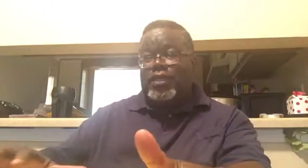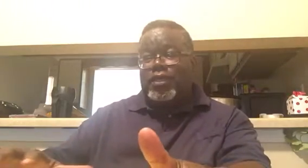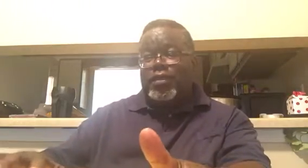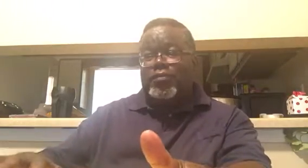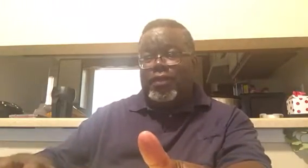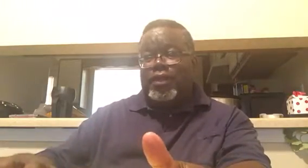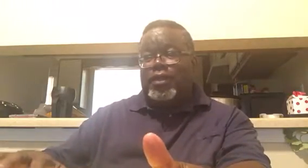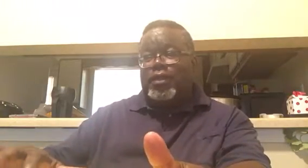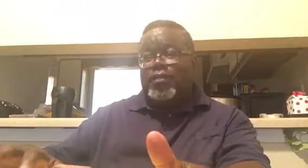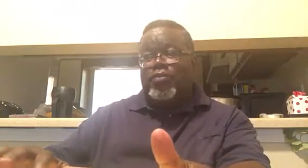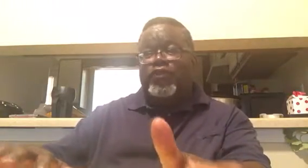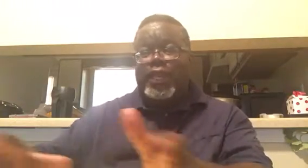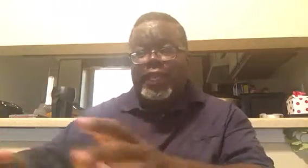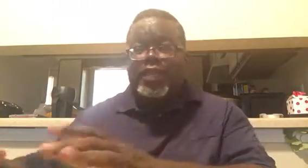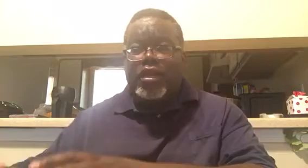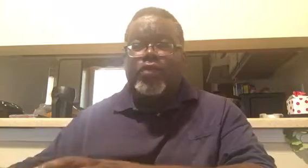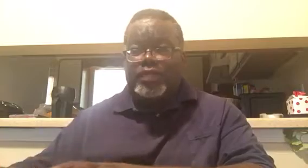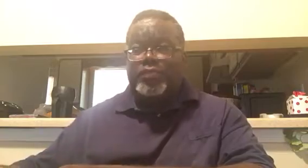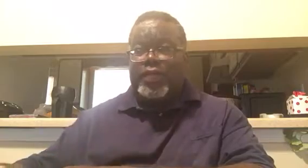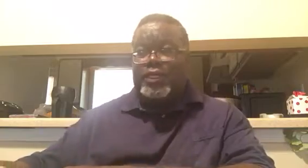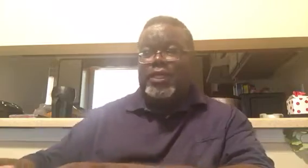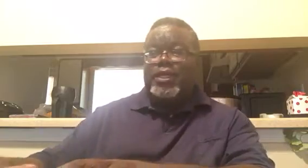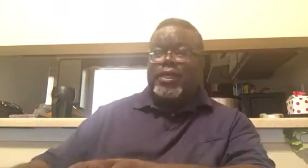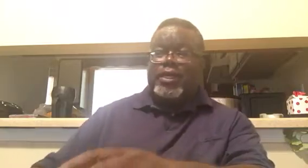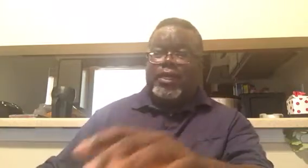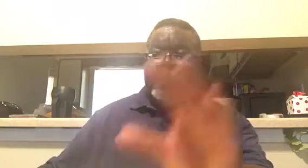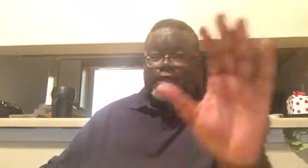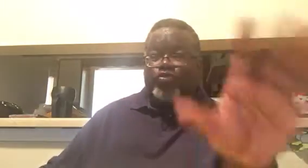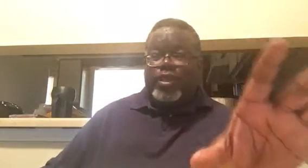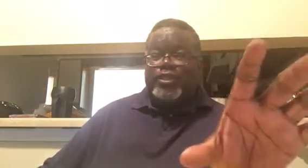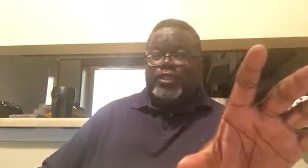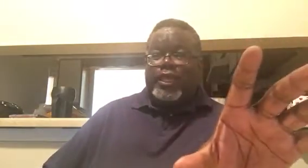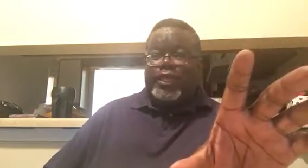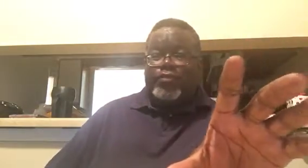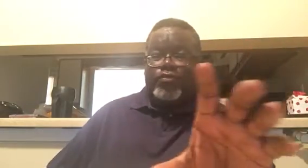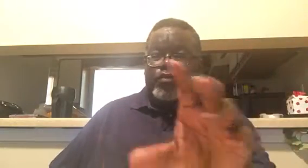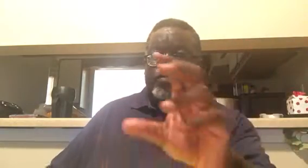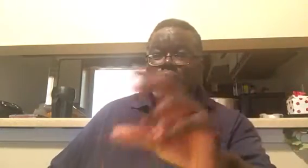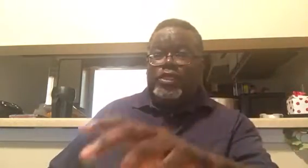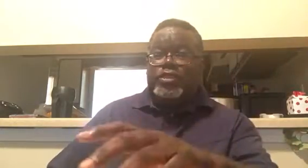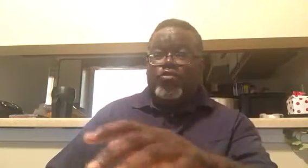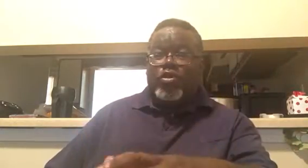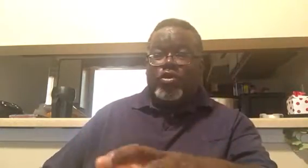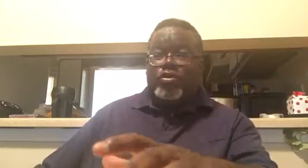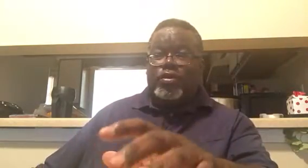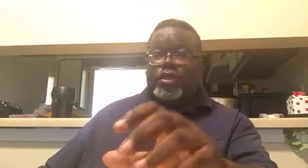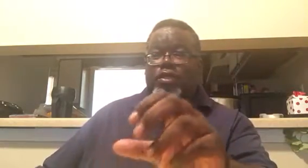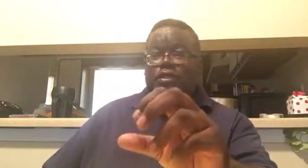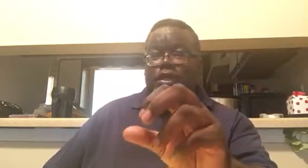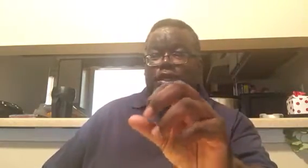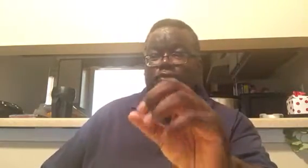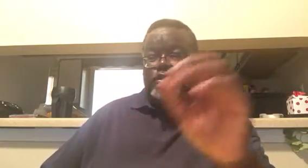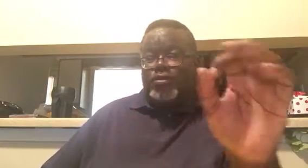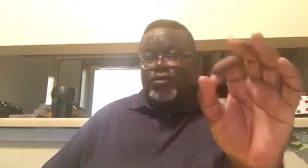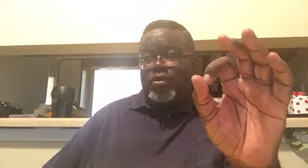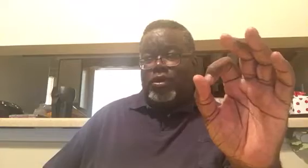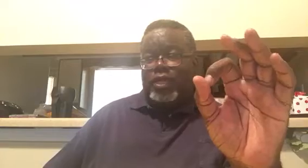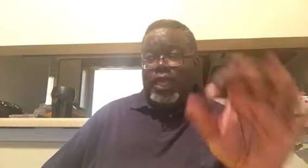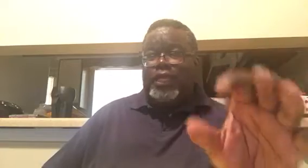prophetic encouragement. Last Wednesday, we released the word, which was on 8